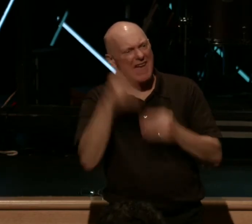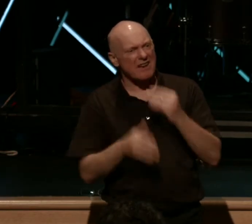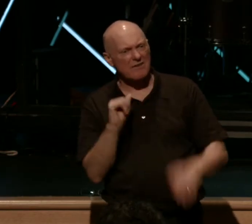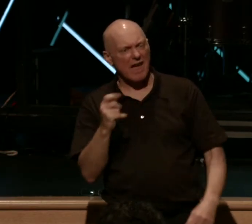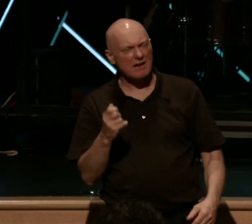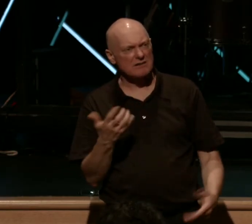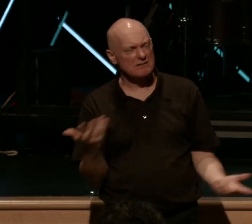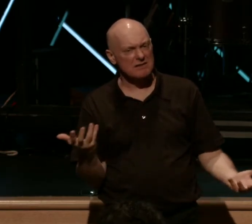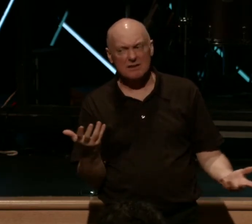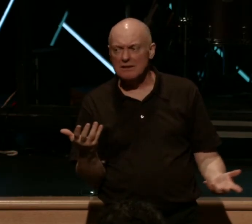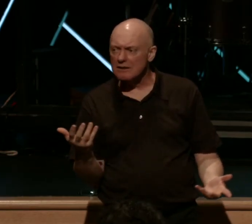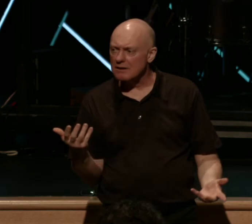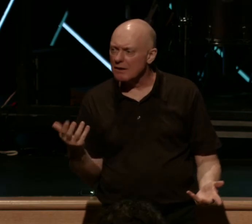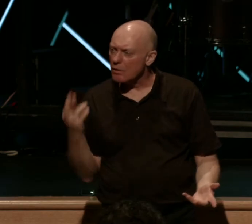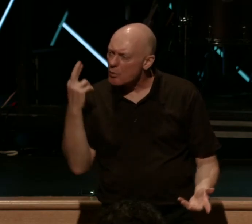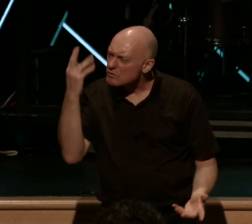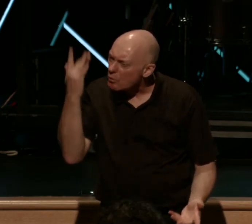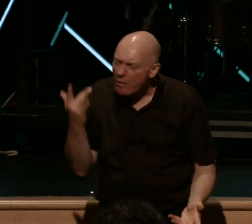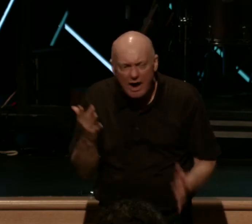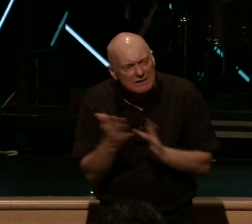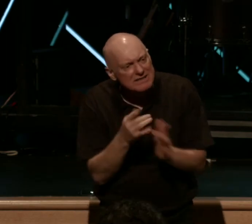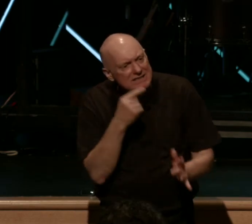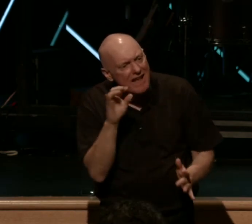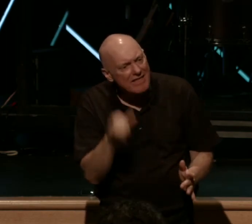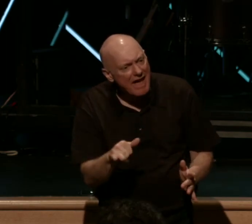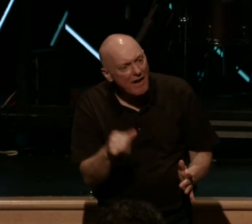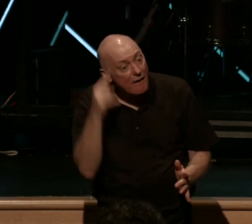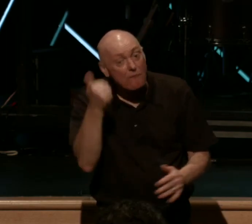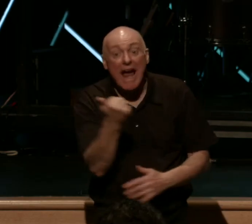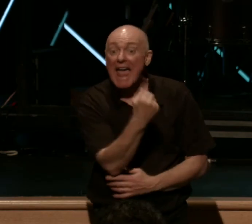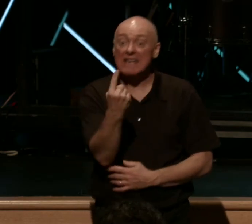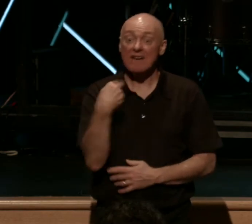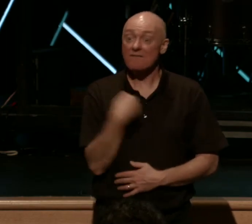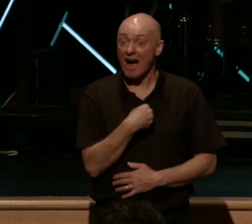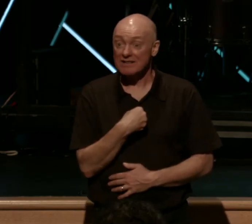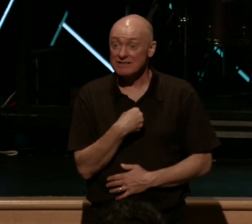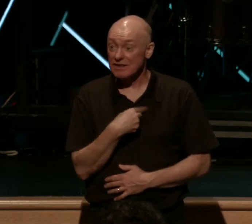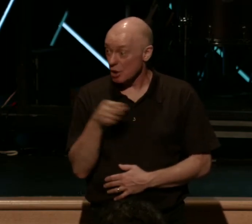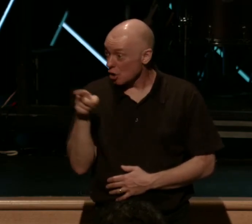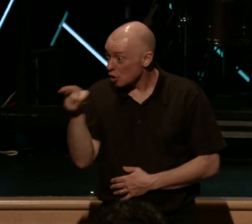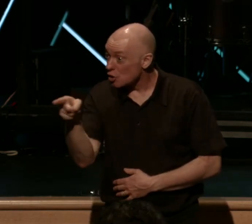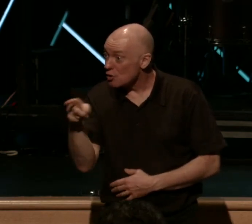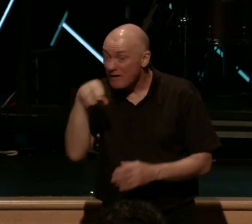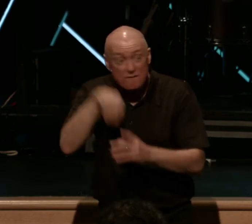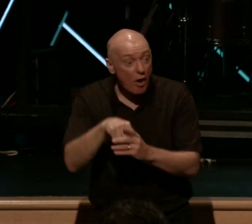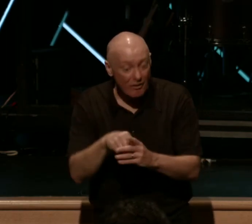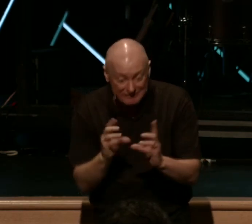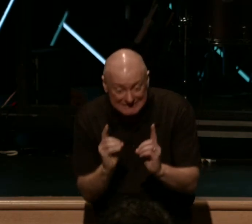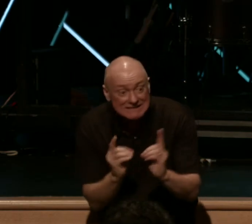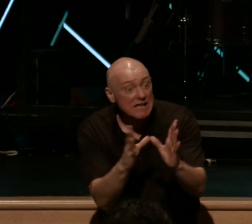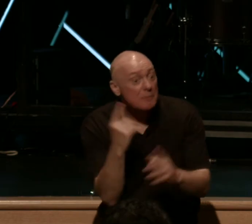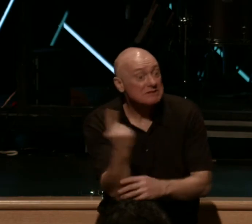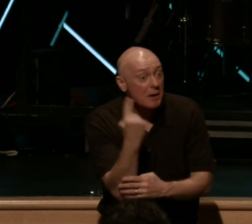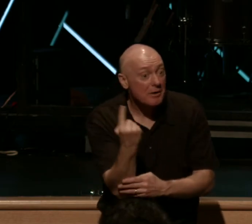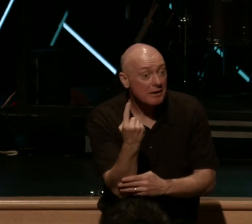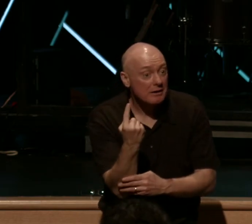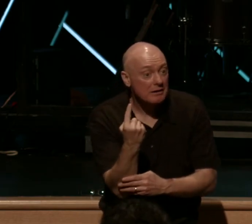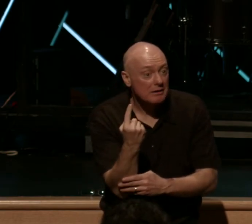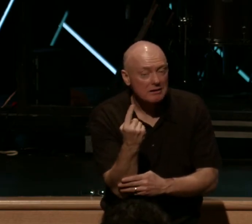that? Here's why I think Jesus would say that. Because for any of us who have ever been in a discipling relationship, discipleship is messy. Can